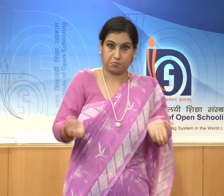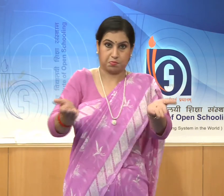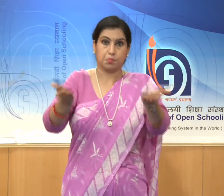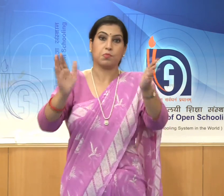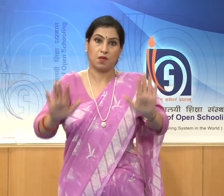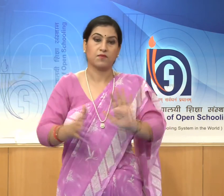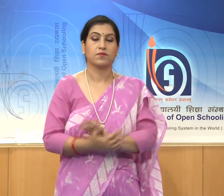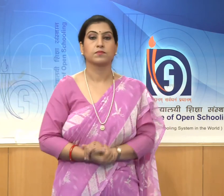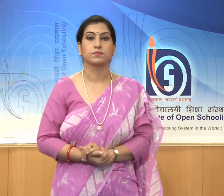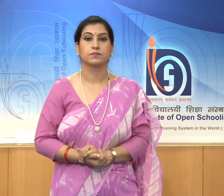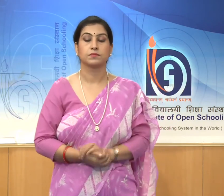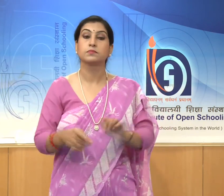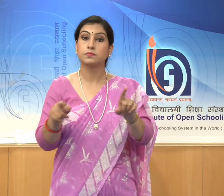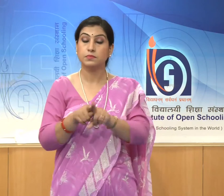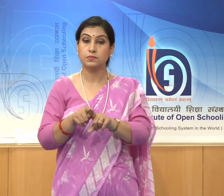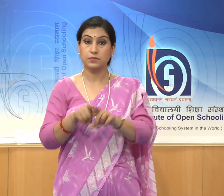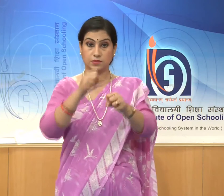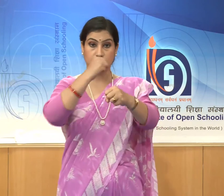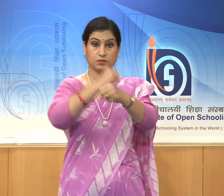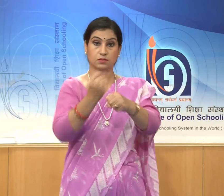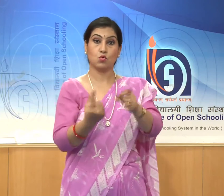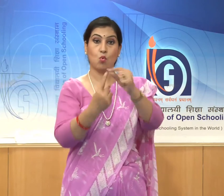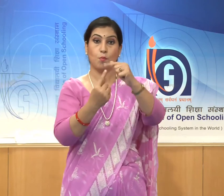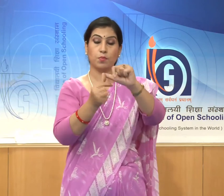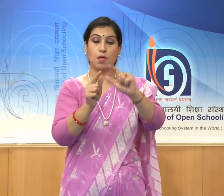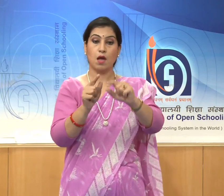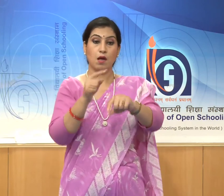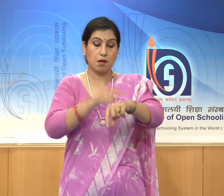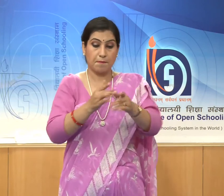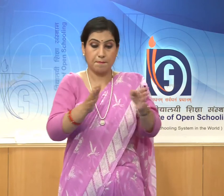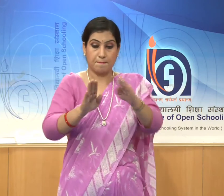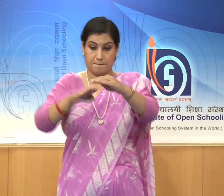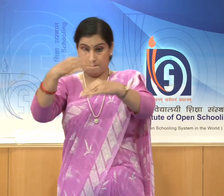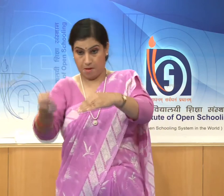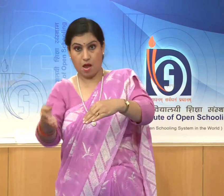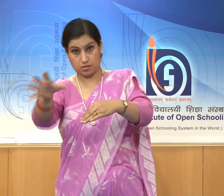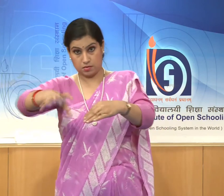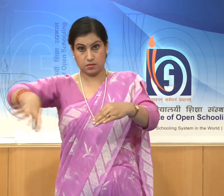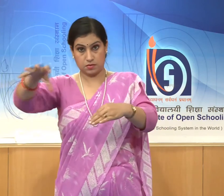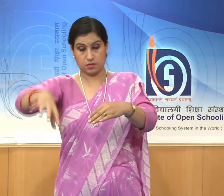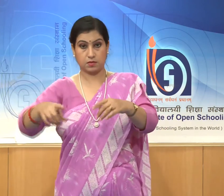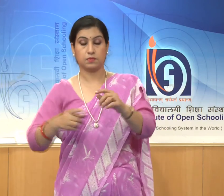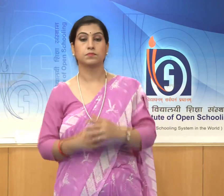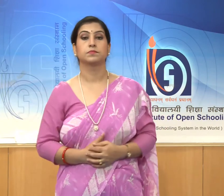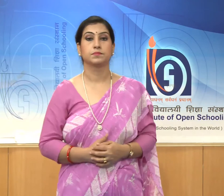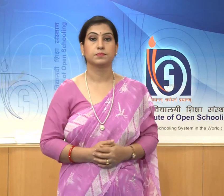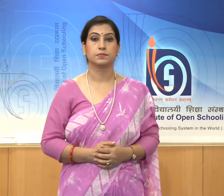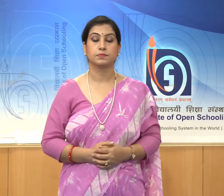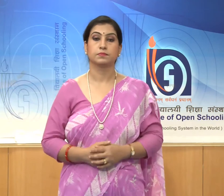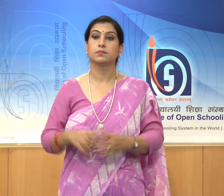In the post Gupta period, the centres of